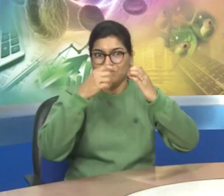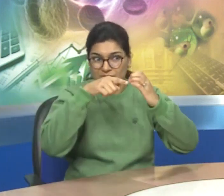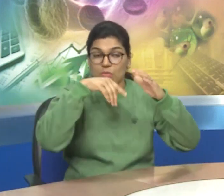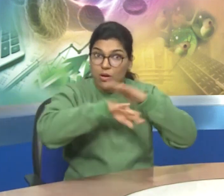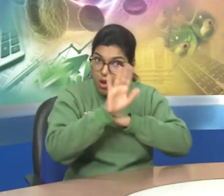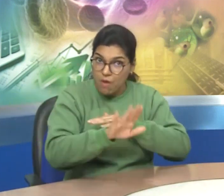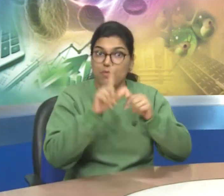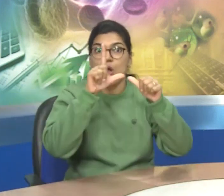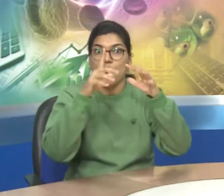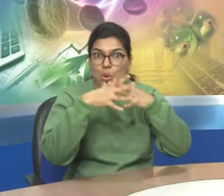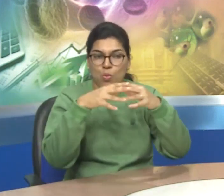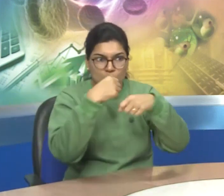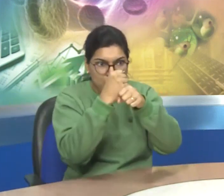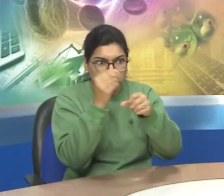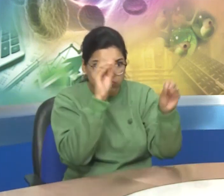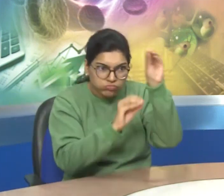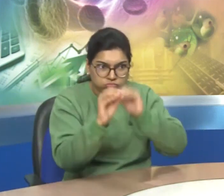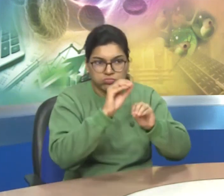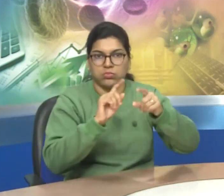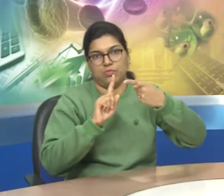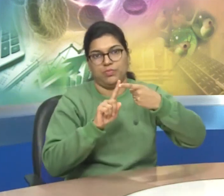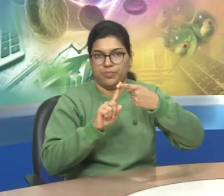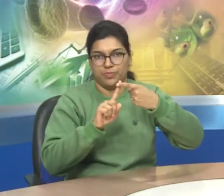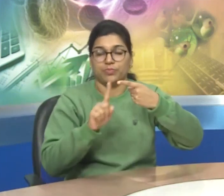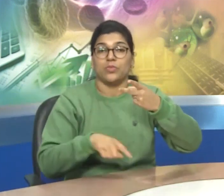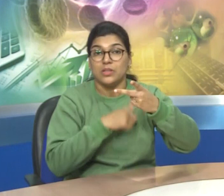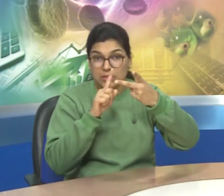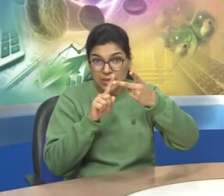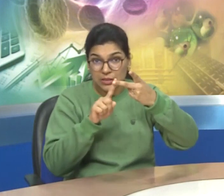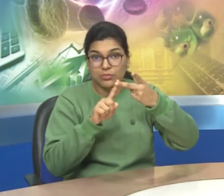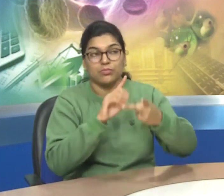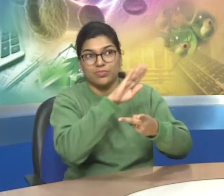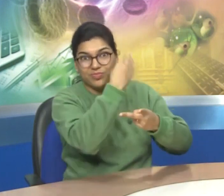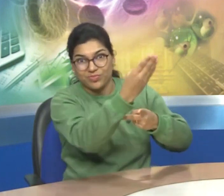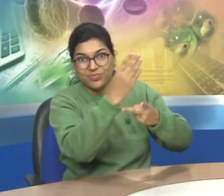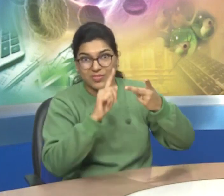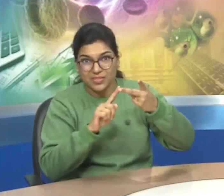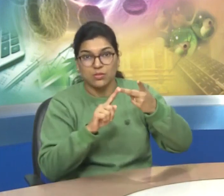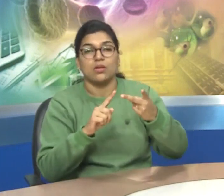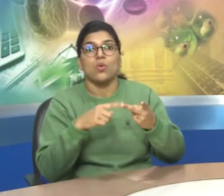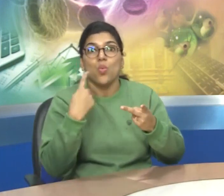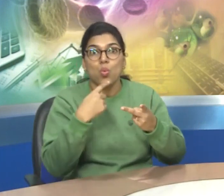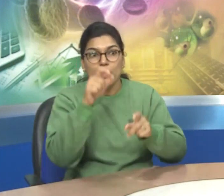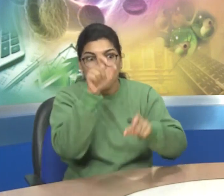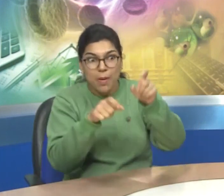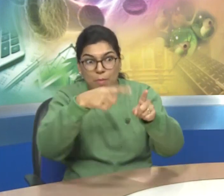as legislative power you can see on screen